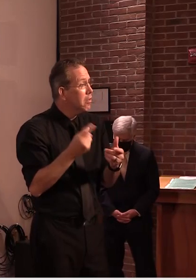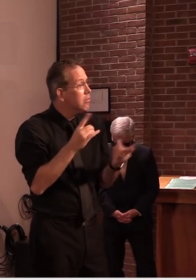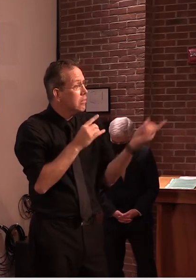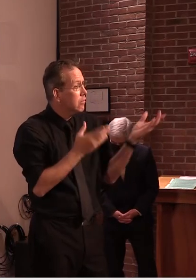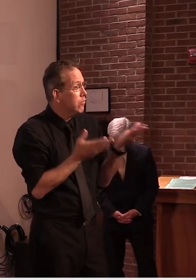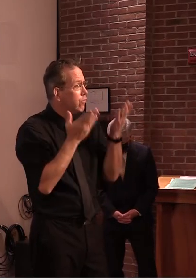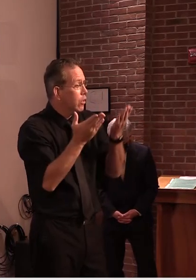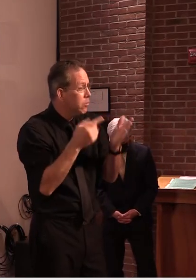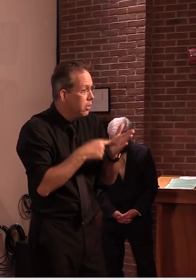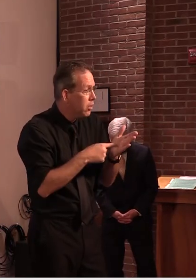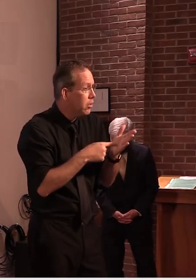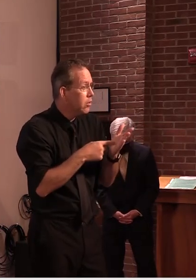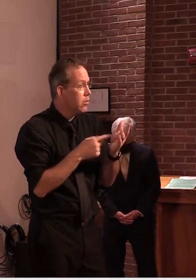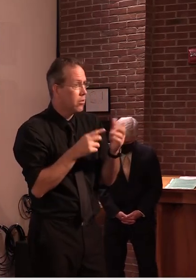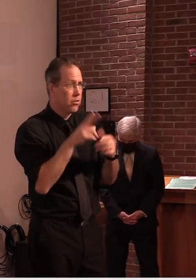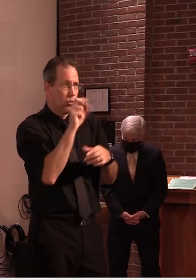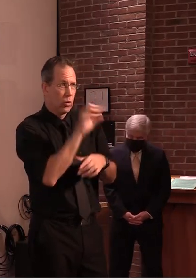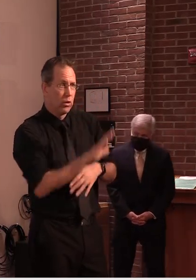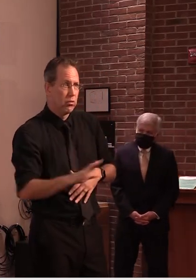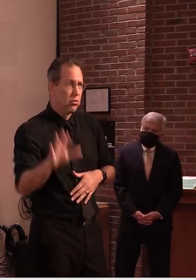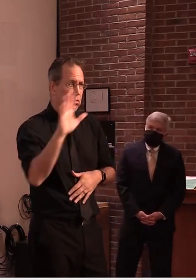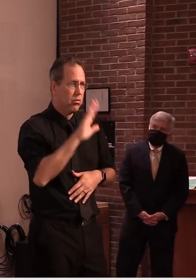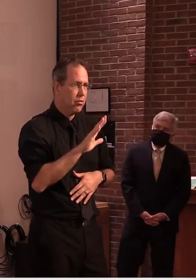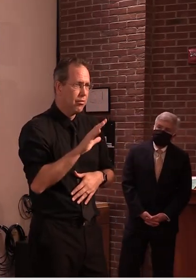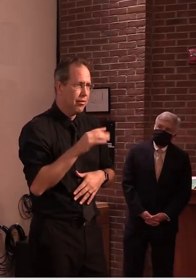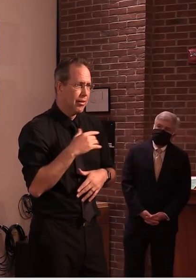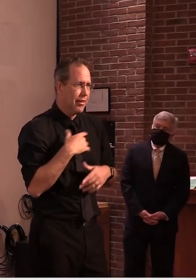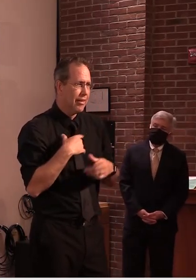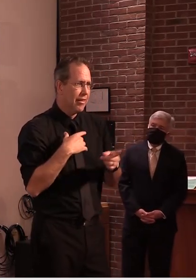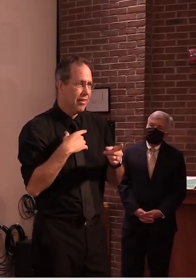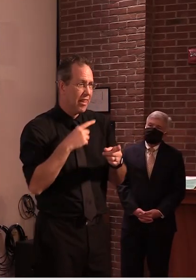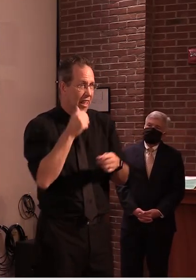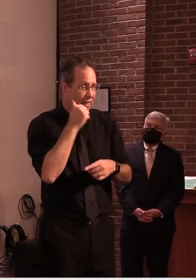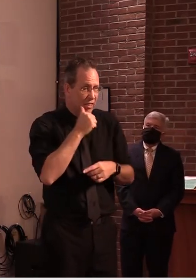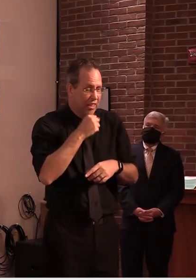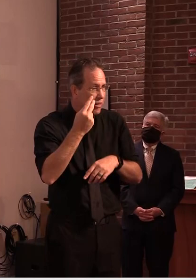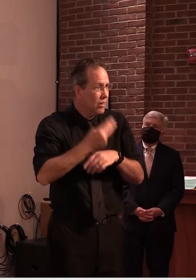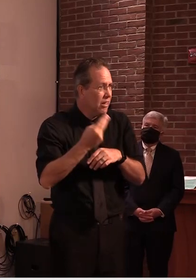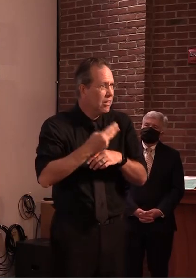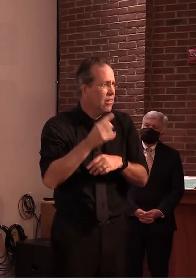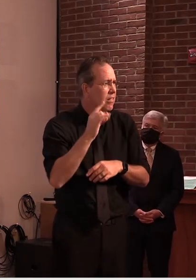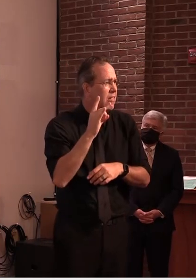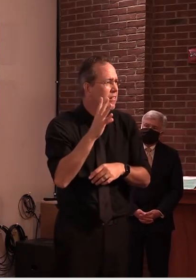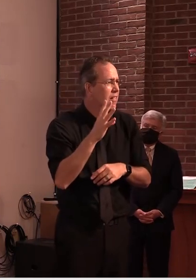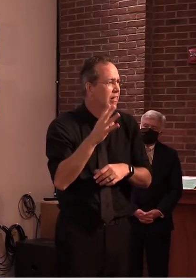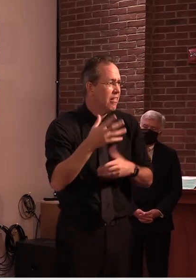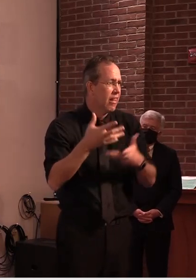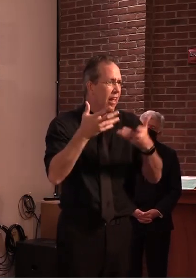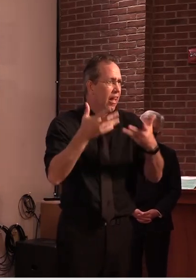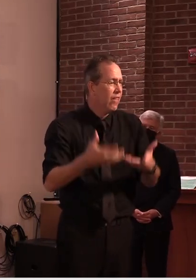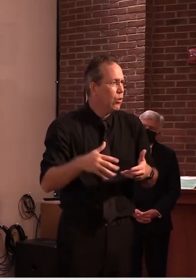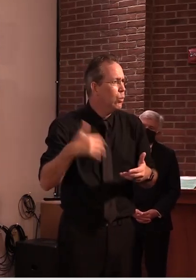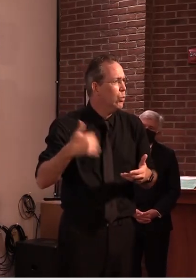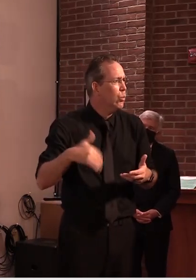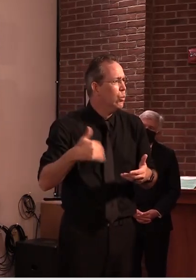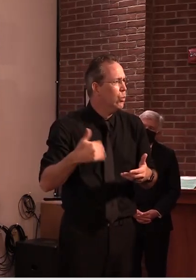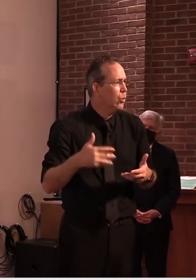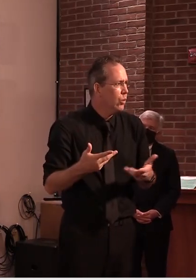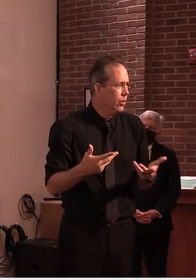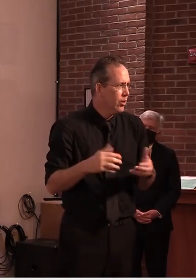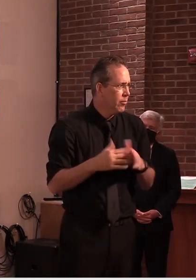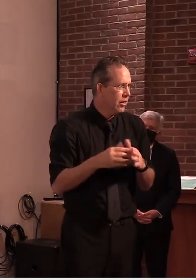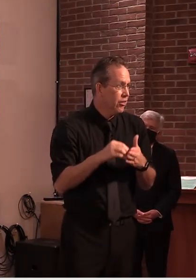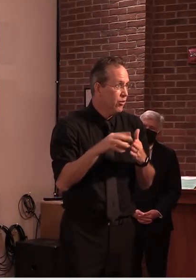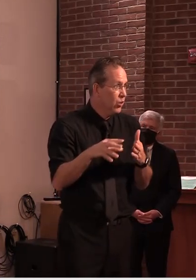and that's an incredibly aggressive strategy uh essentially you don't go without testing ever almost with that kind of a